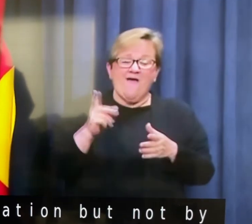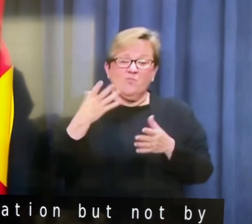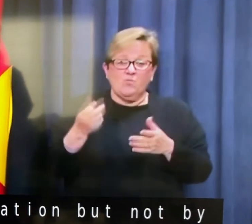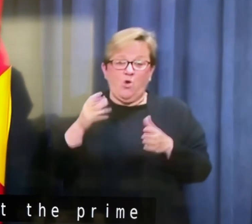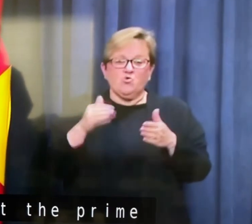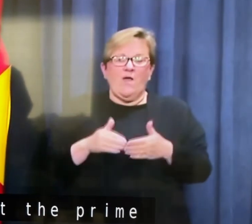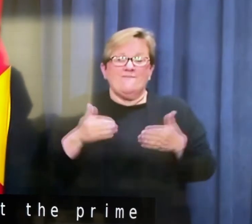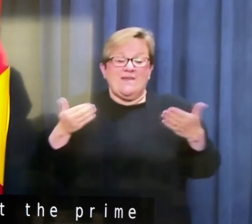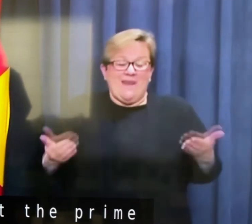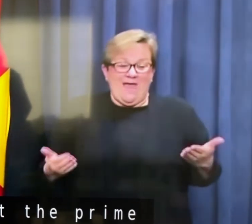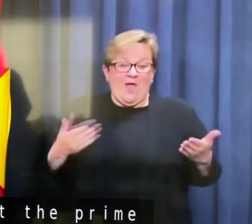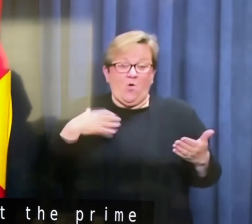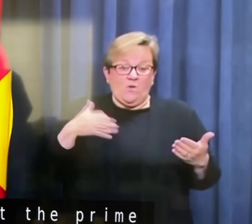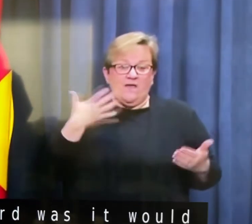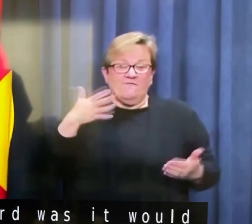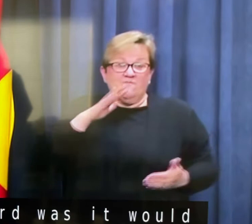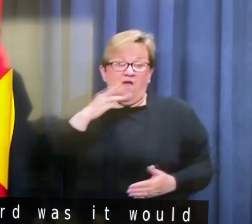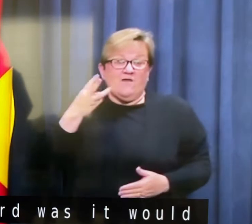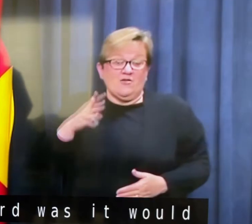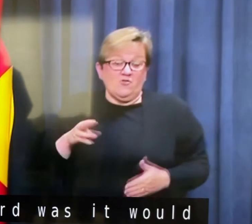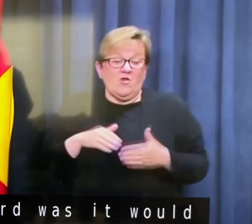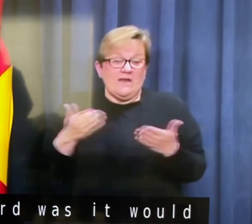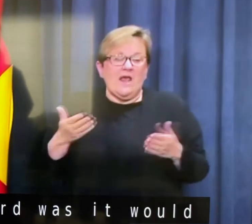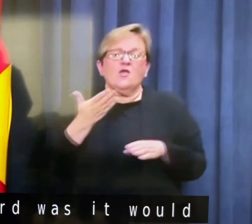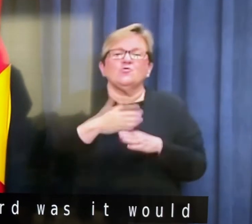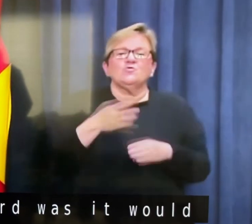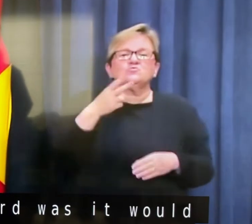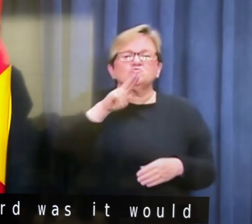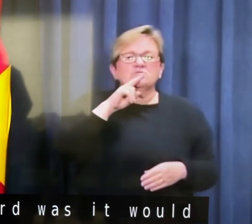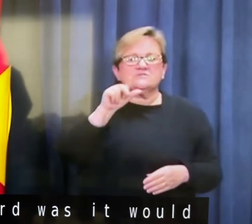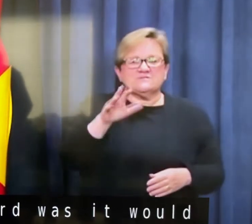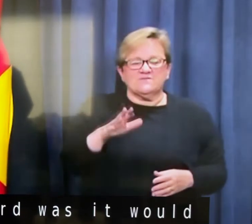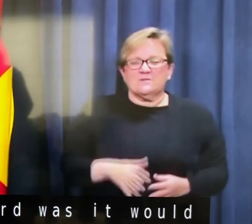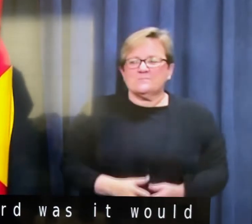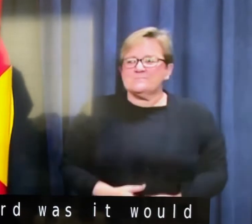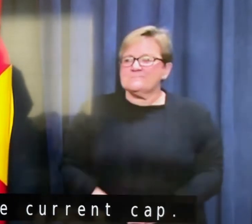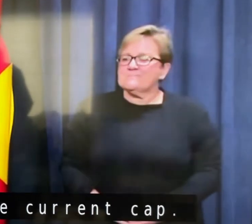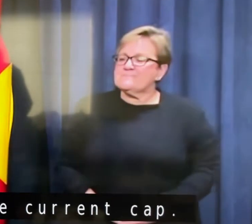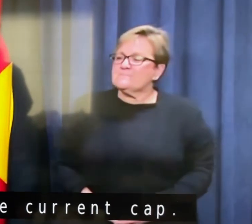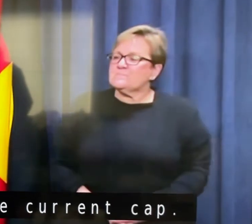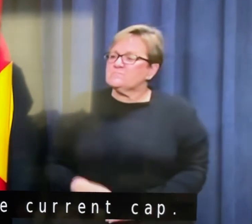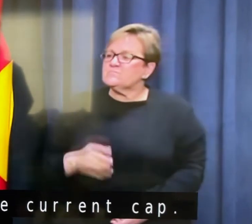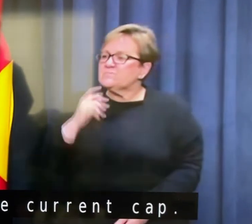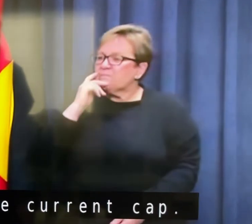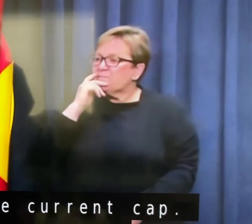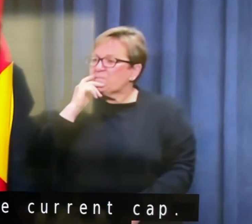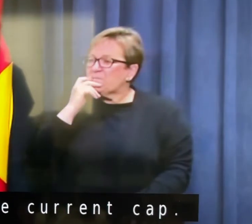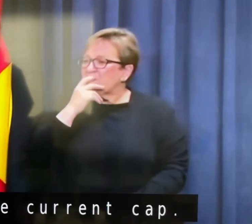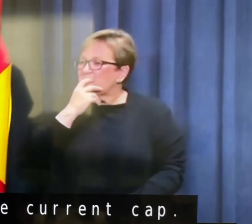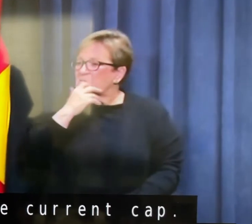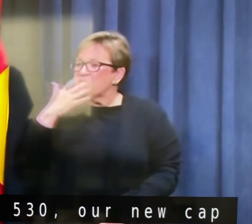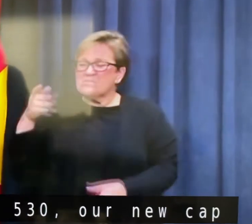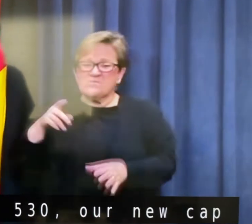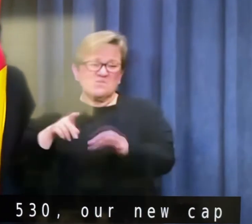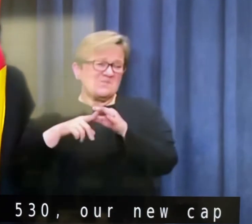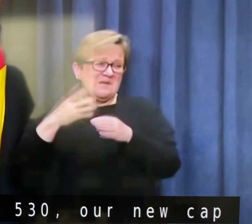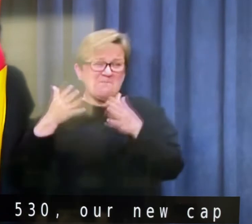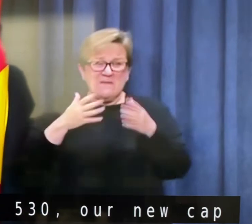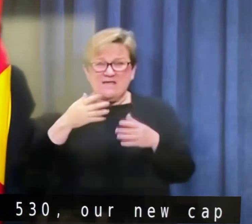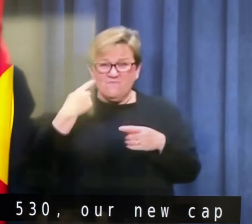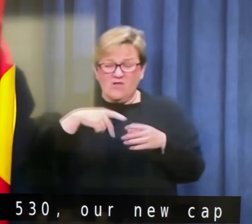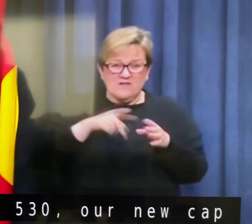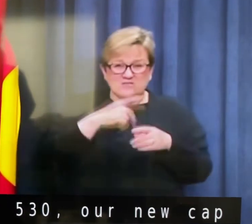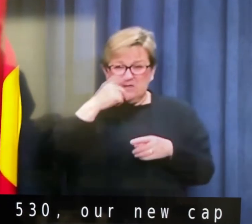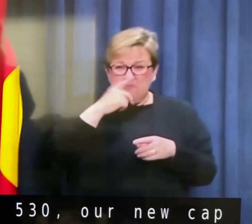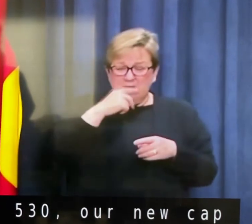cap. So our current cap is 530. Uh, our new cap will be 255. Is this going to make WA skills shortage even worse for the rest of